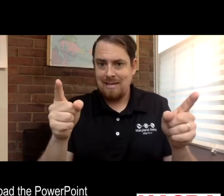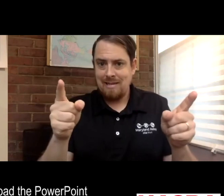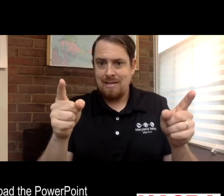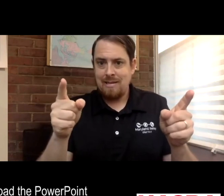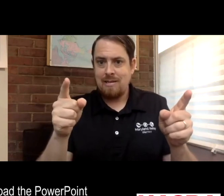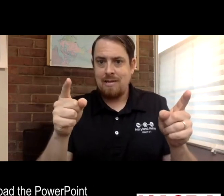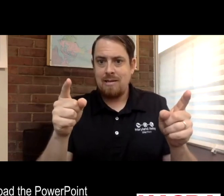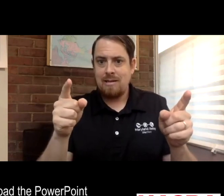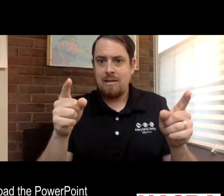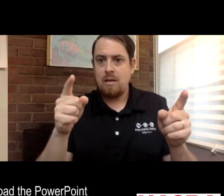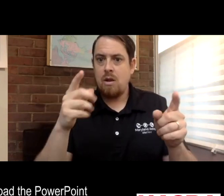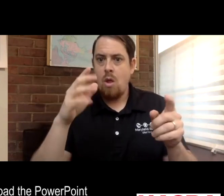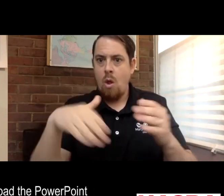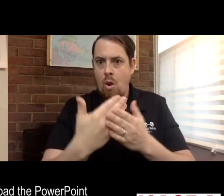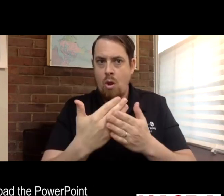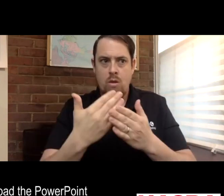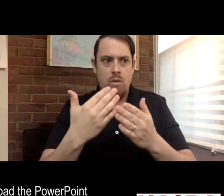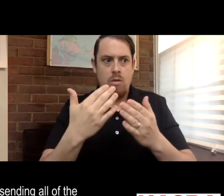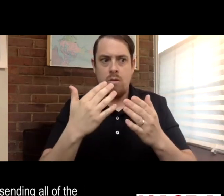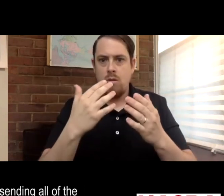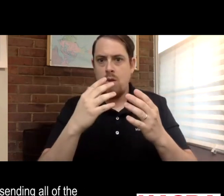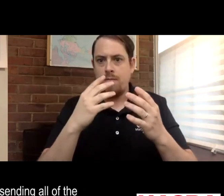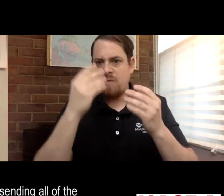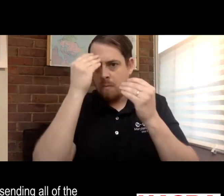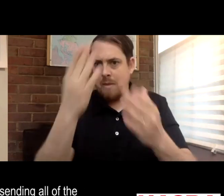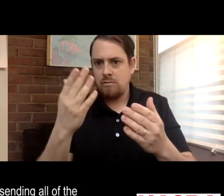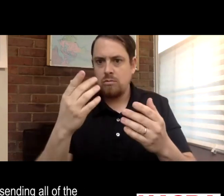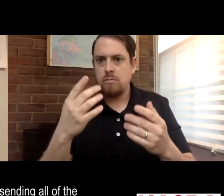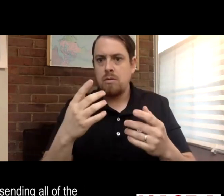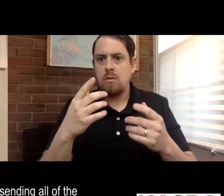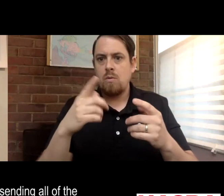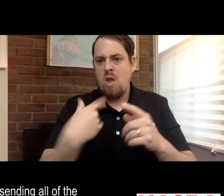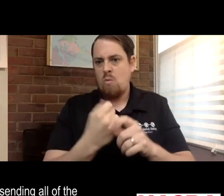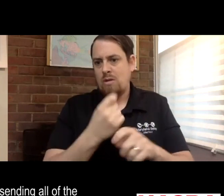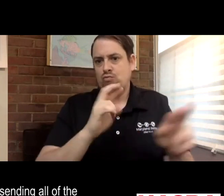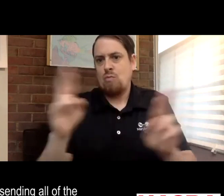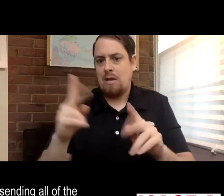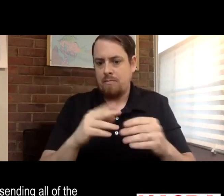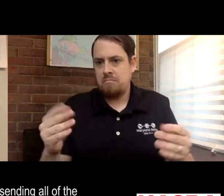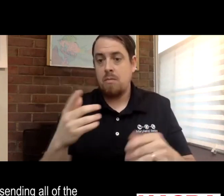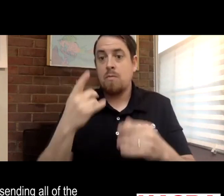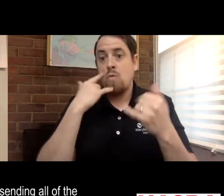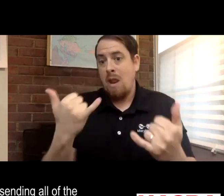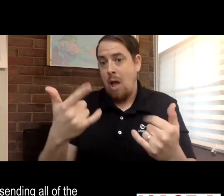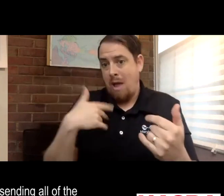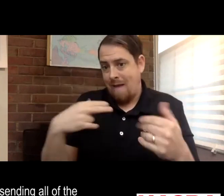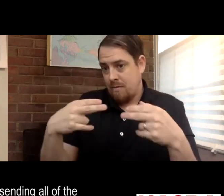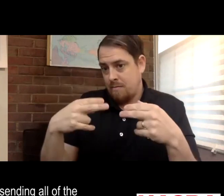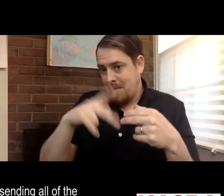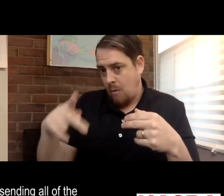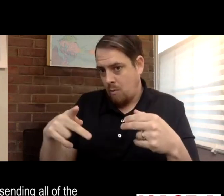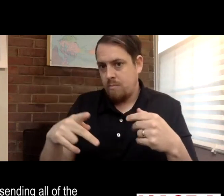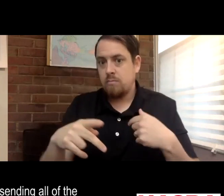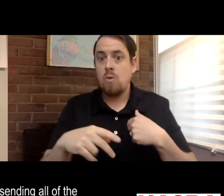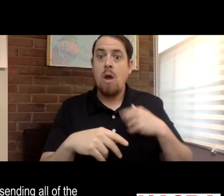PowerPoint and those additional documents. I will also be sending all the information once